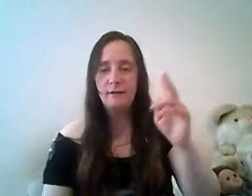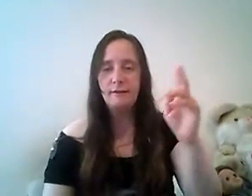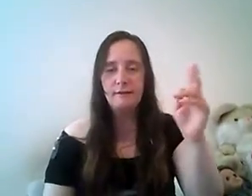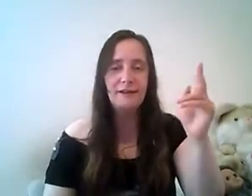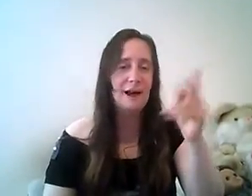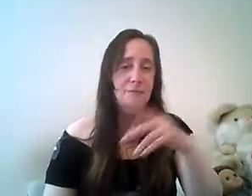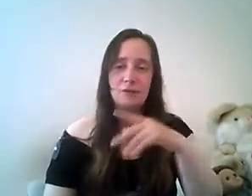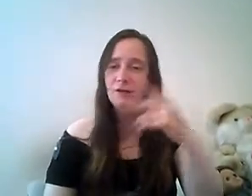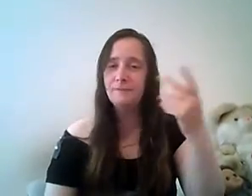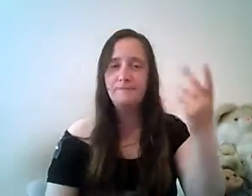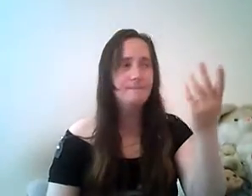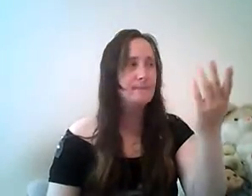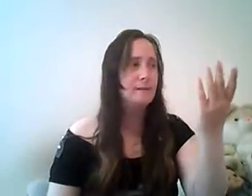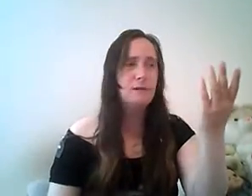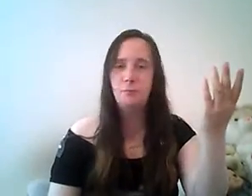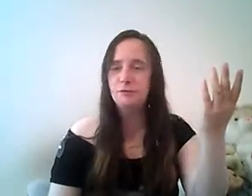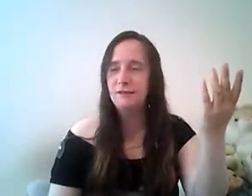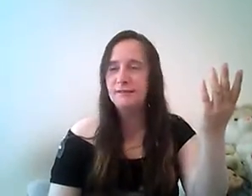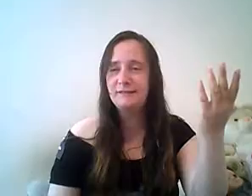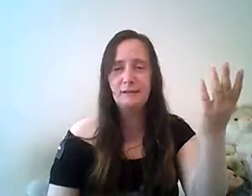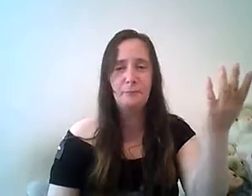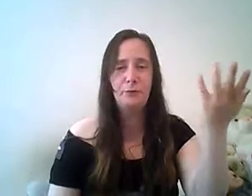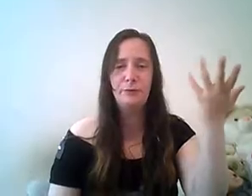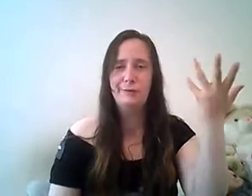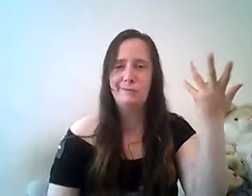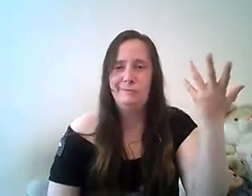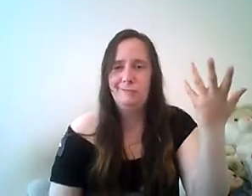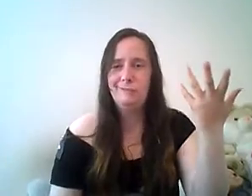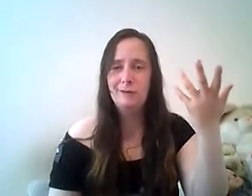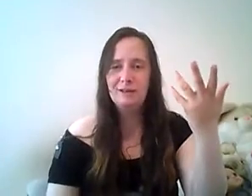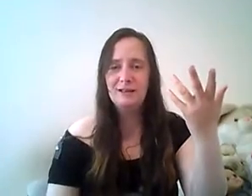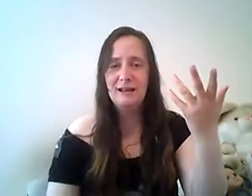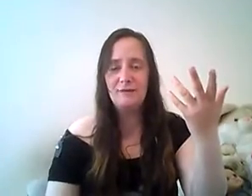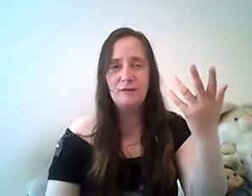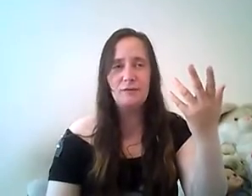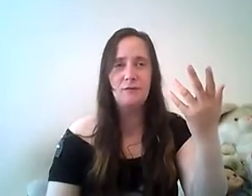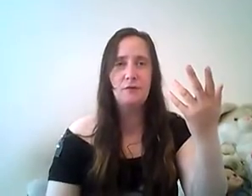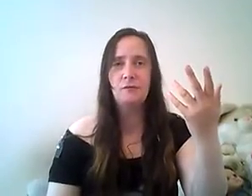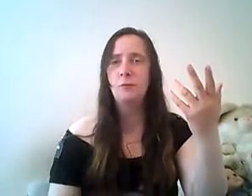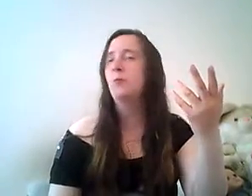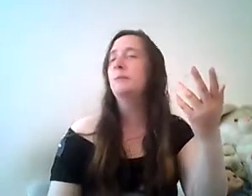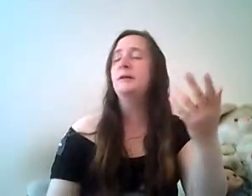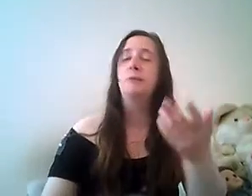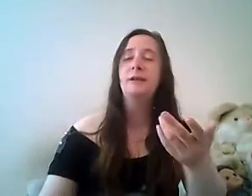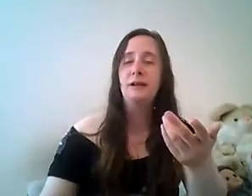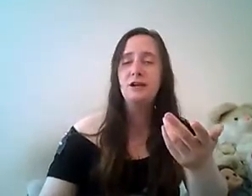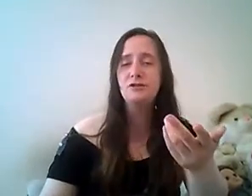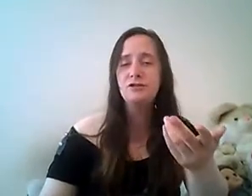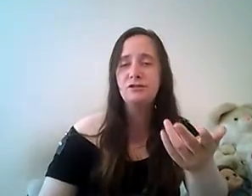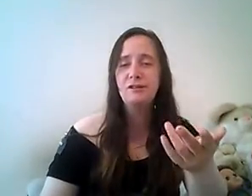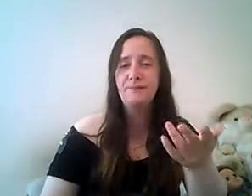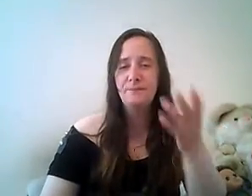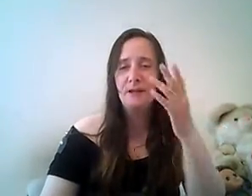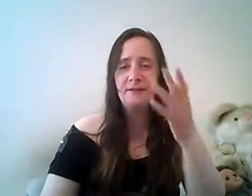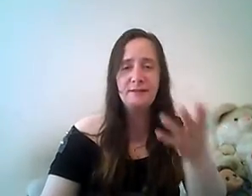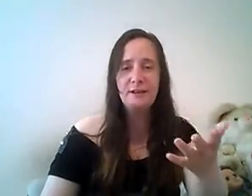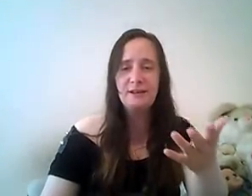and they need cameras in it what you supposed to do is steal a book if you if there won't be any money in the cash register into the night